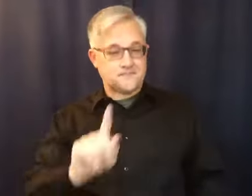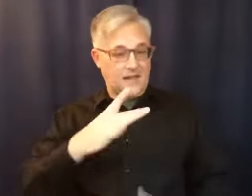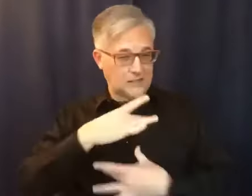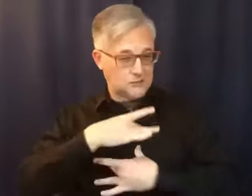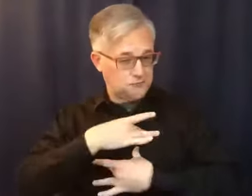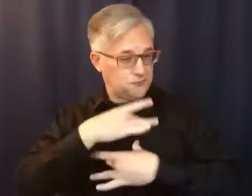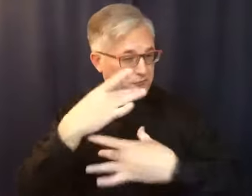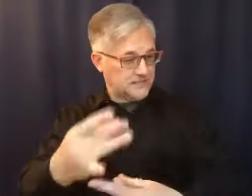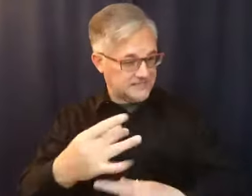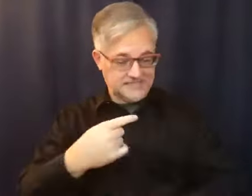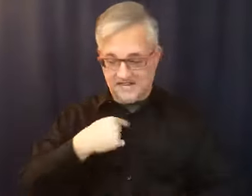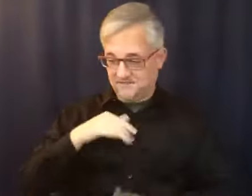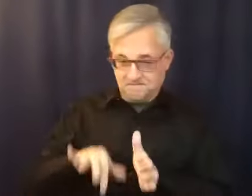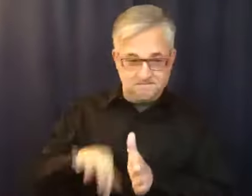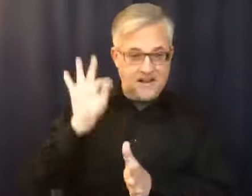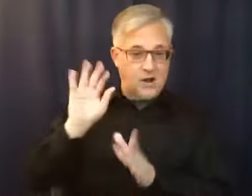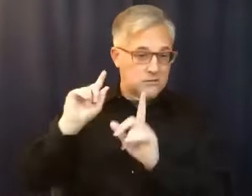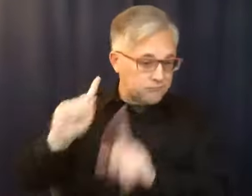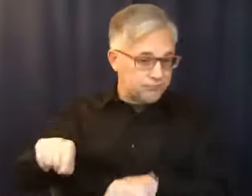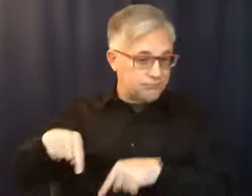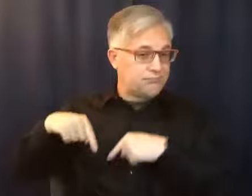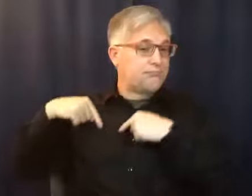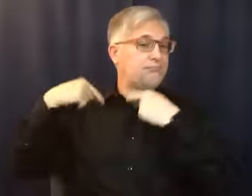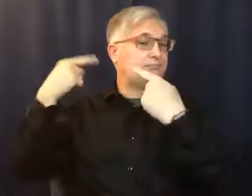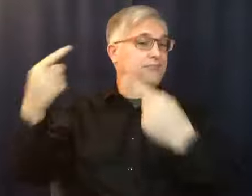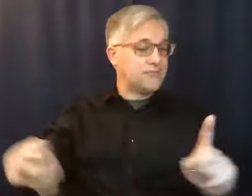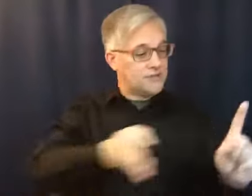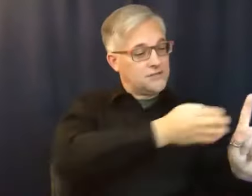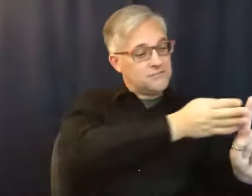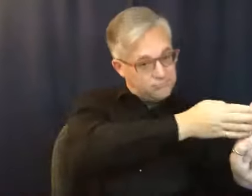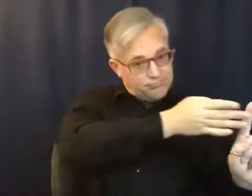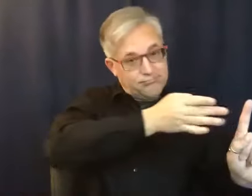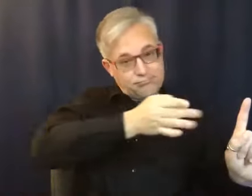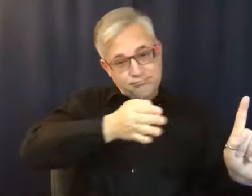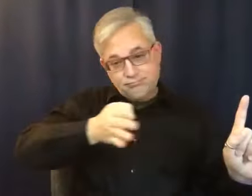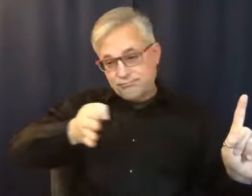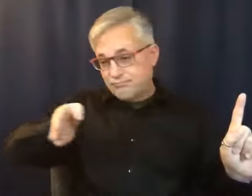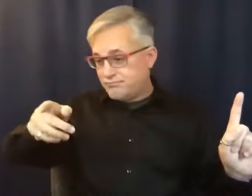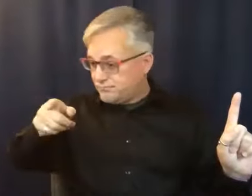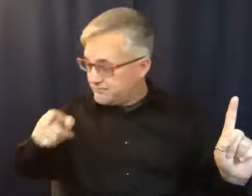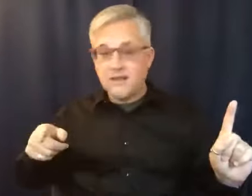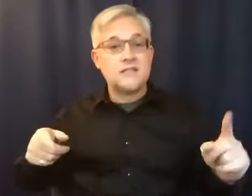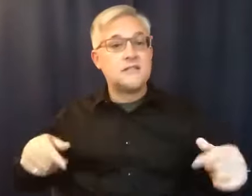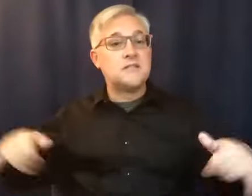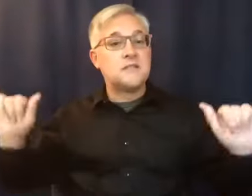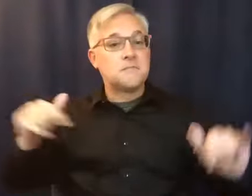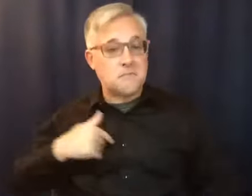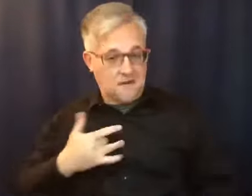years that have passed since then, I still feel like a newcomer. Because everyday